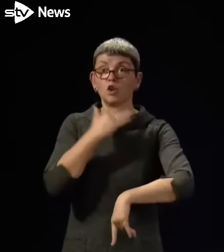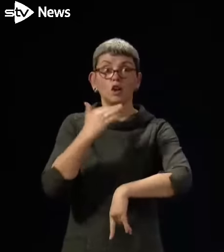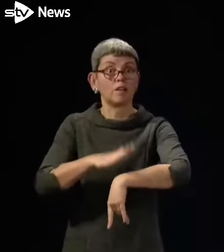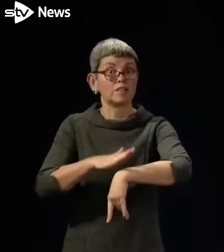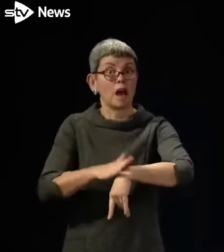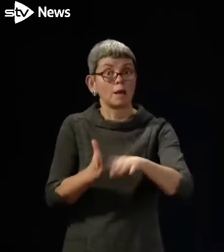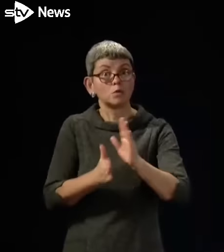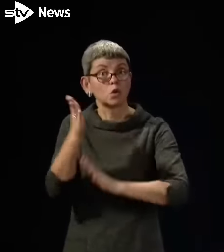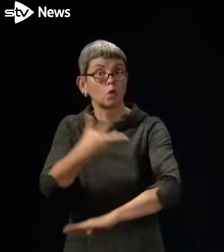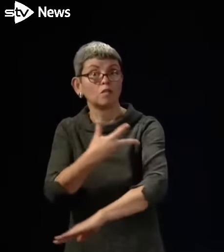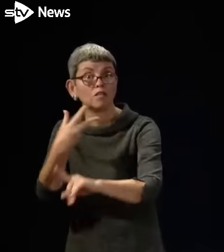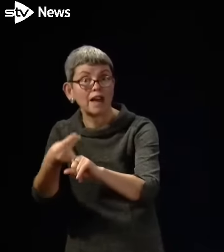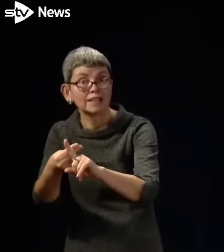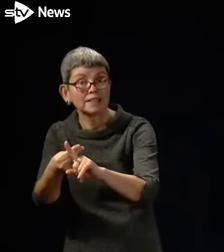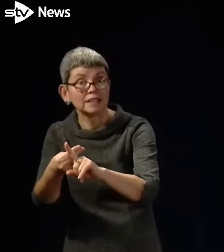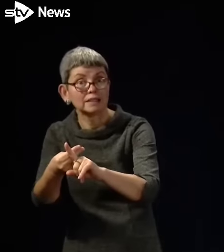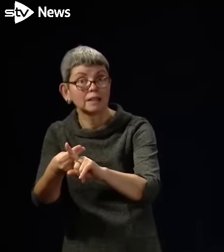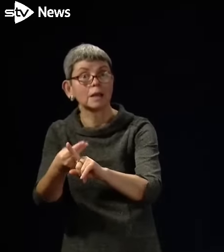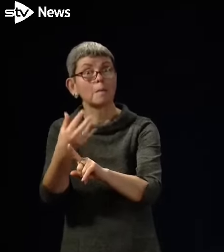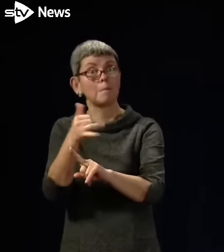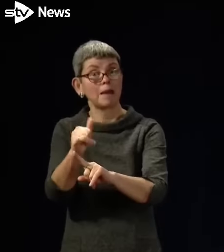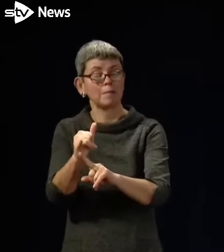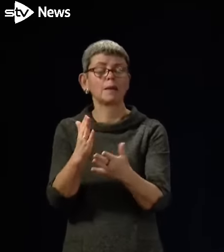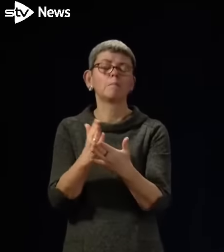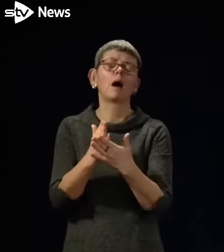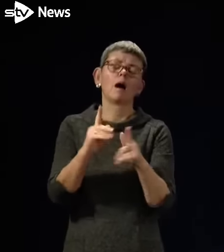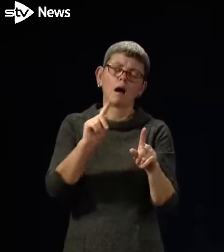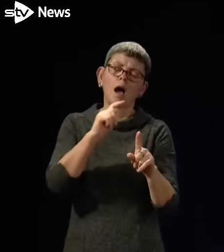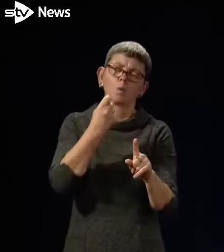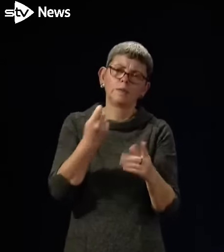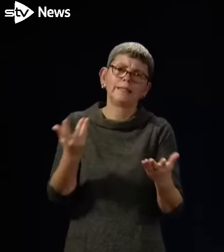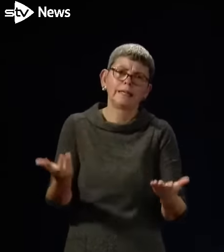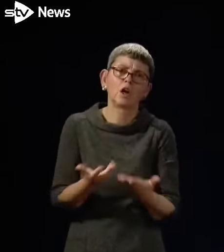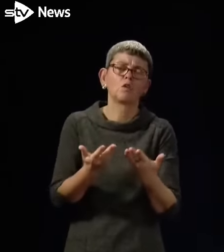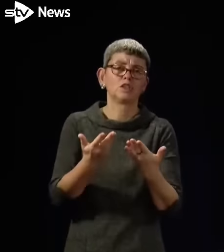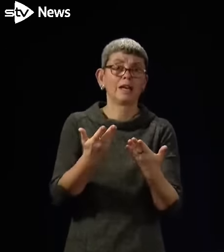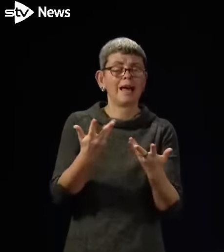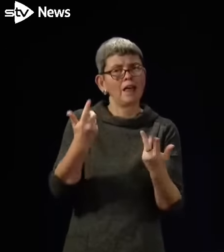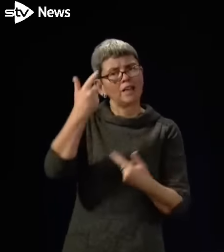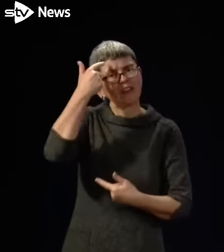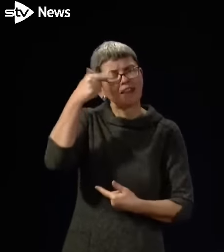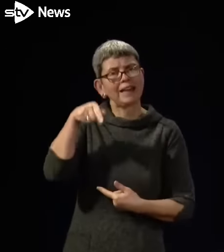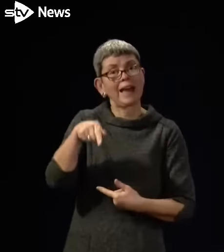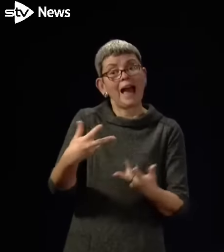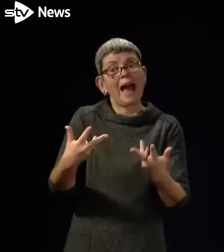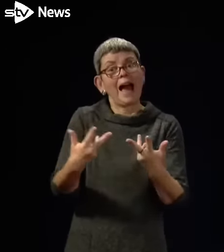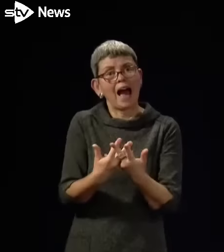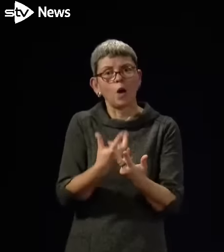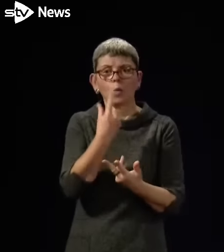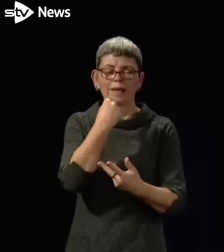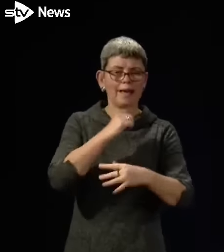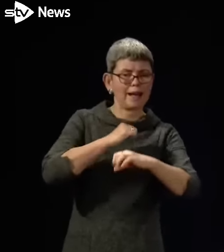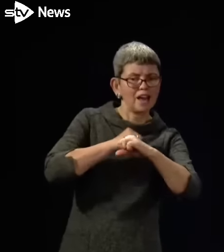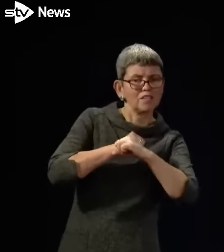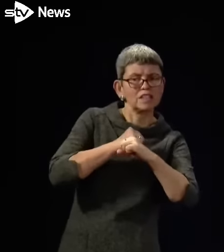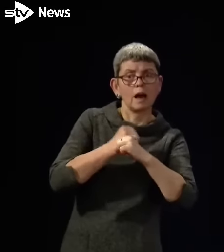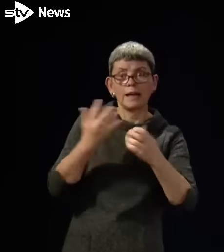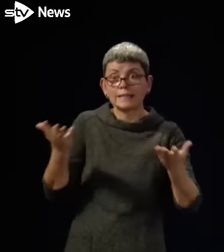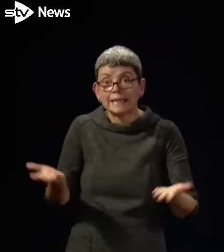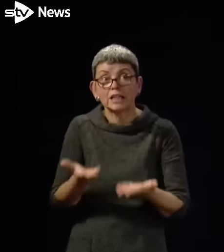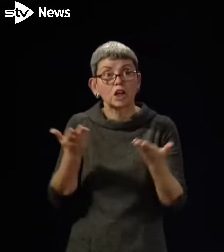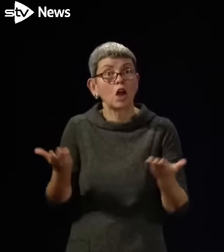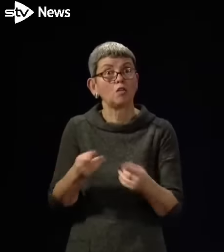but I would encourage. And, you one of the things that we discuss on an ongoing basis is how we advertise and